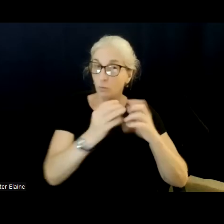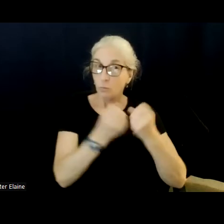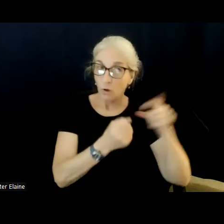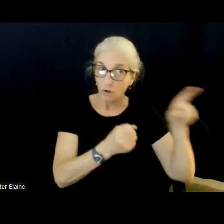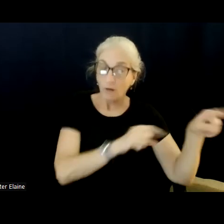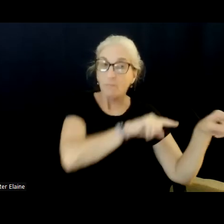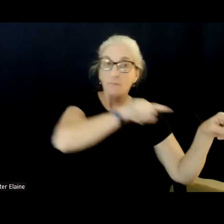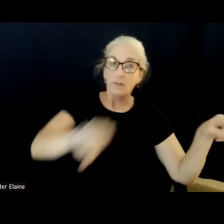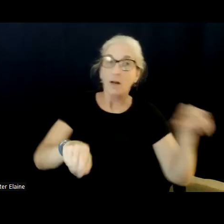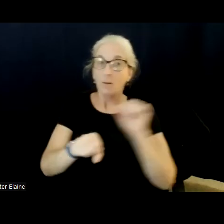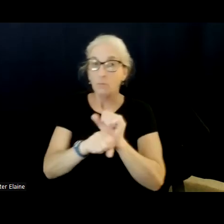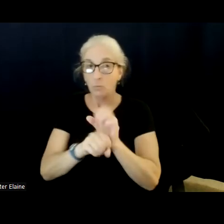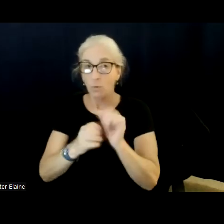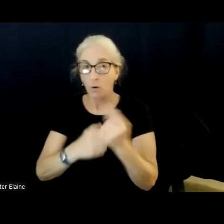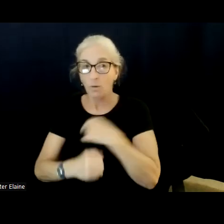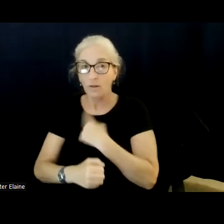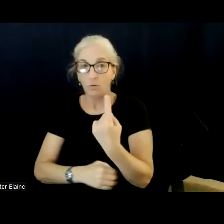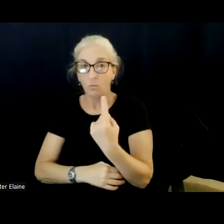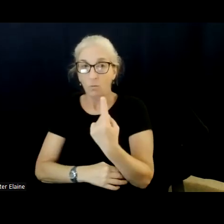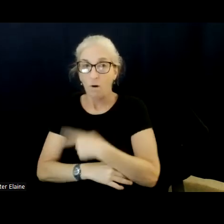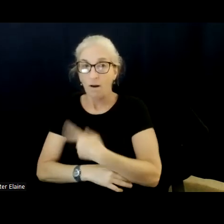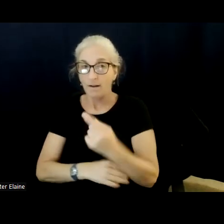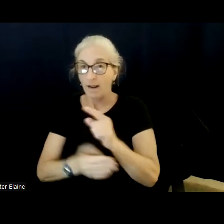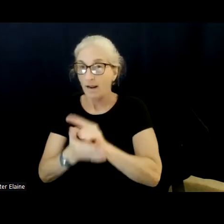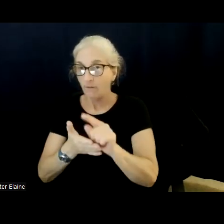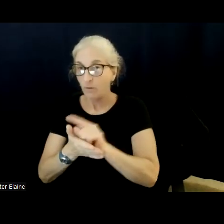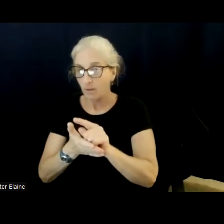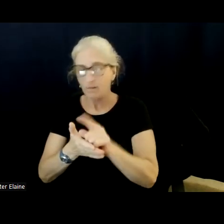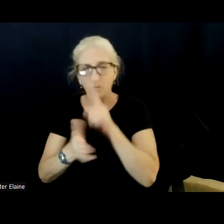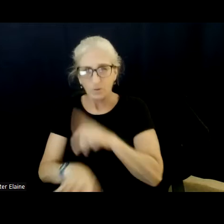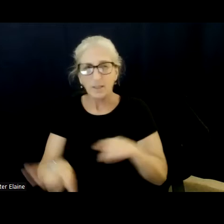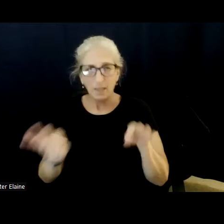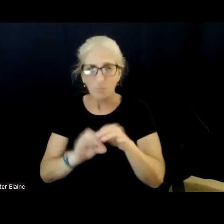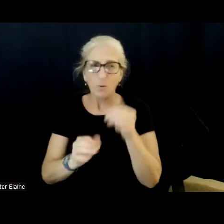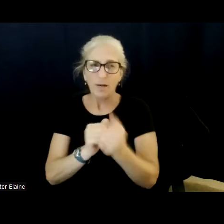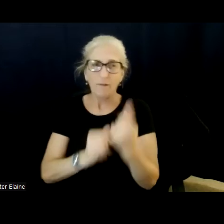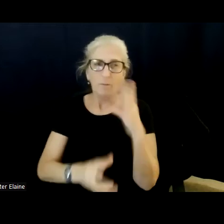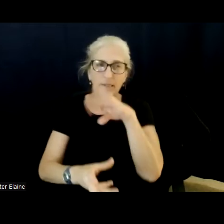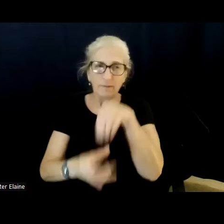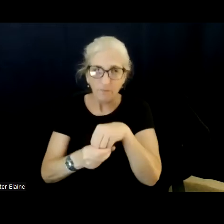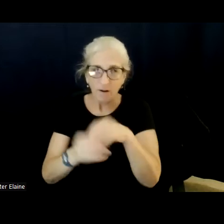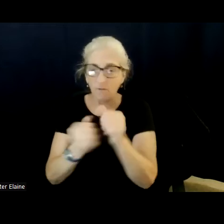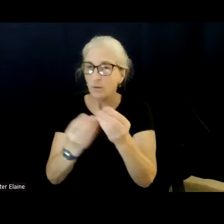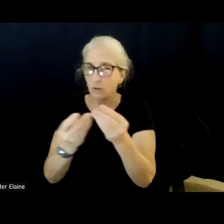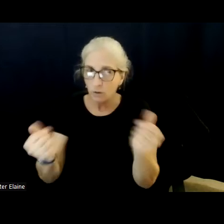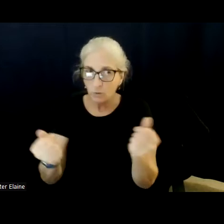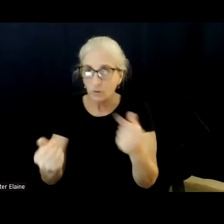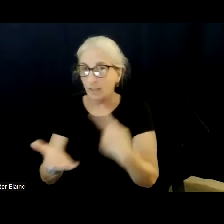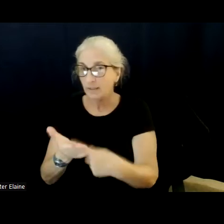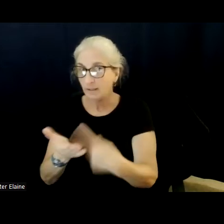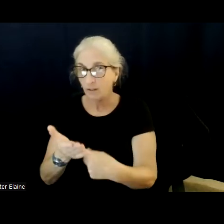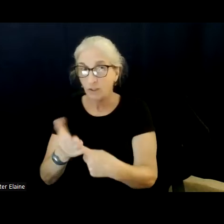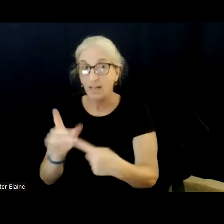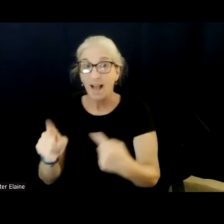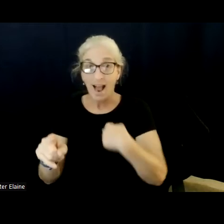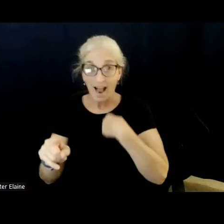of making sure that everybody is part of the solution, part of the discussion. I mentioned my sister was president of People